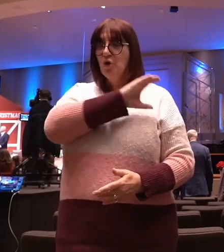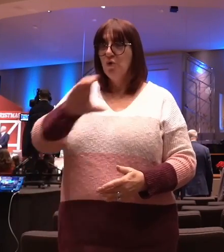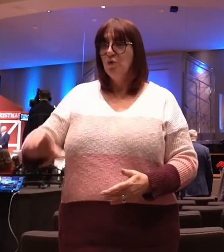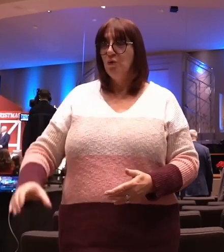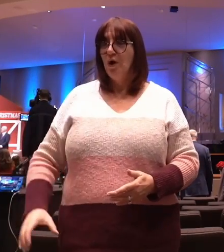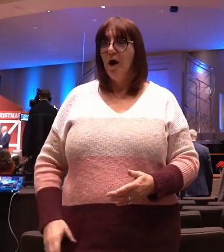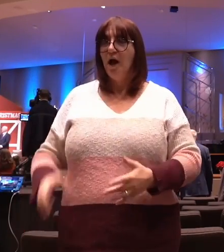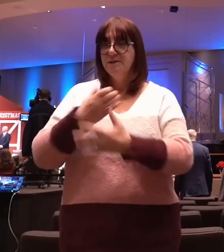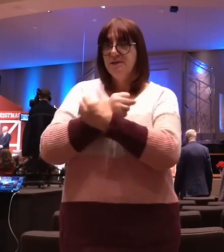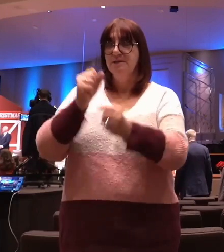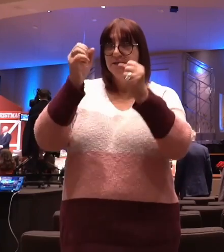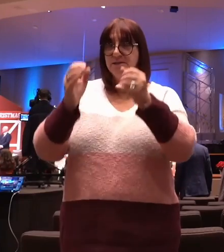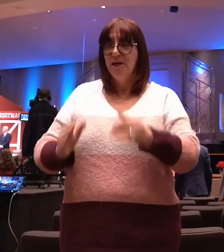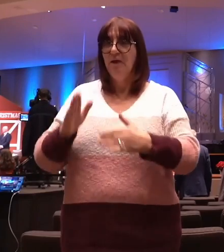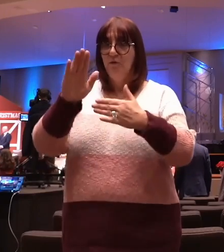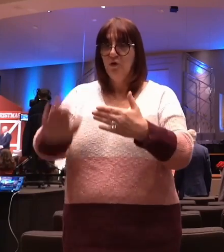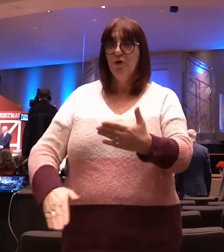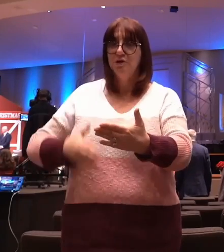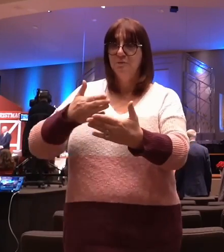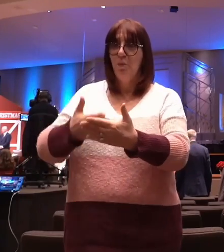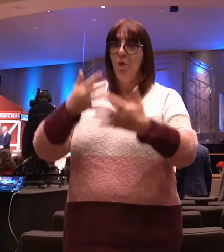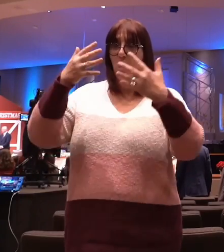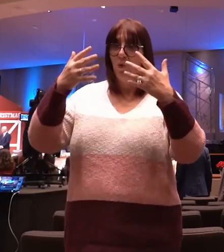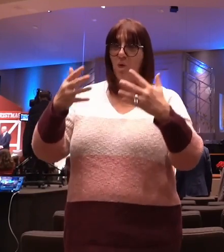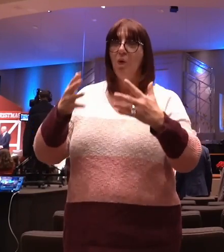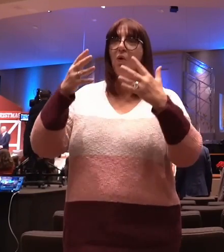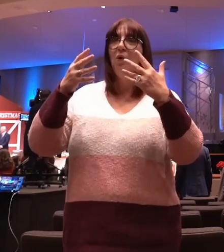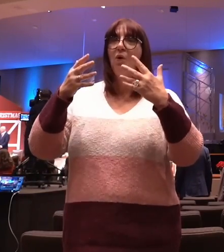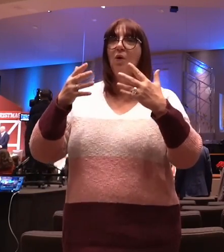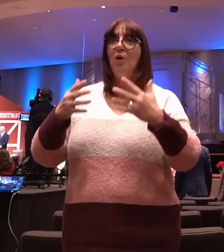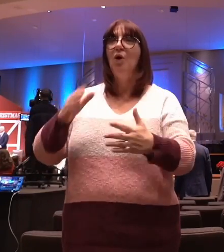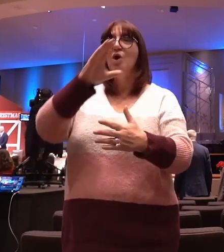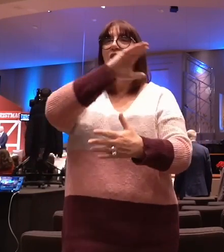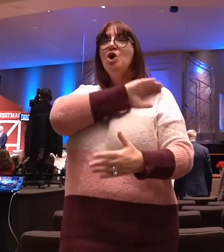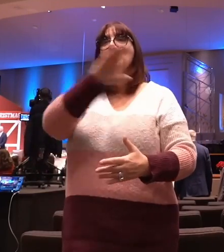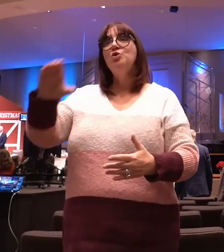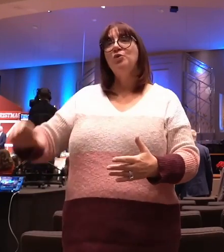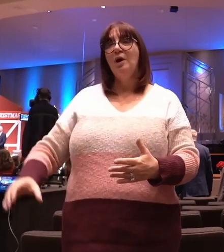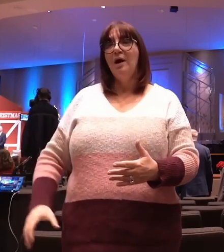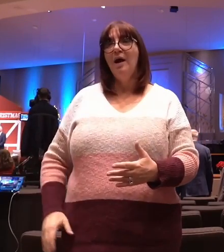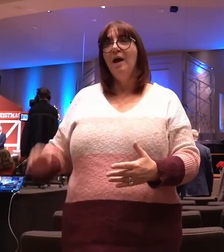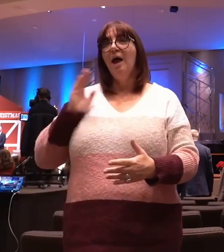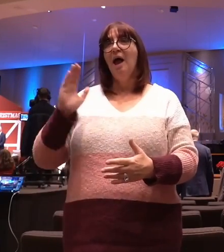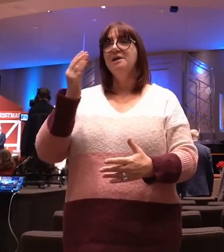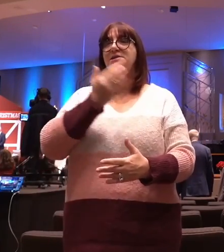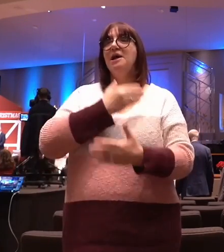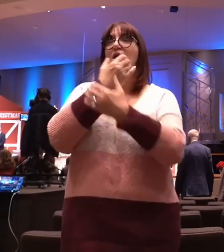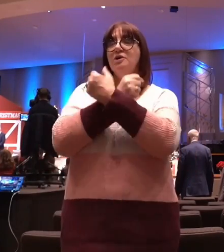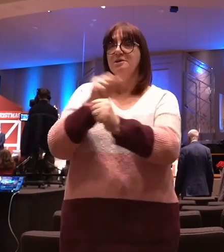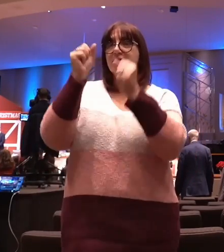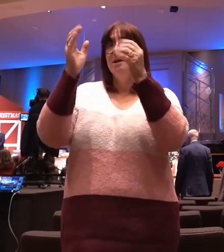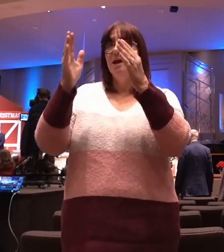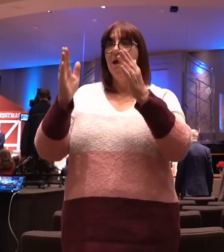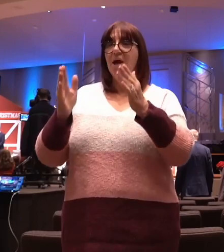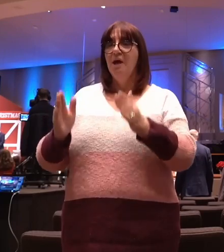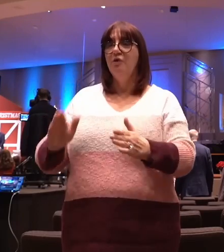Savior is born, Christ our Savior